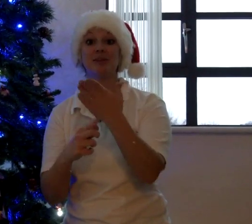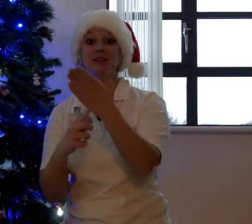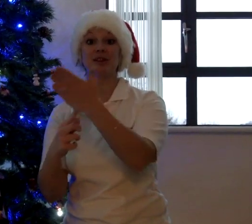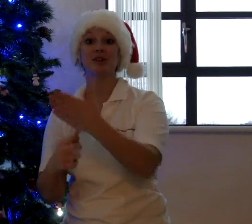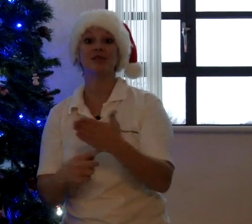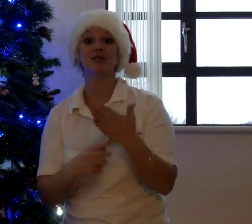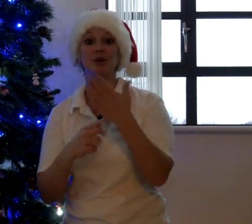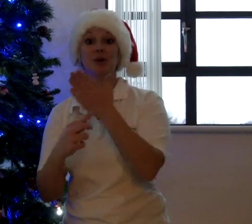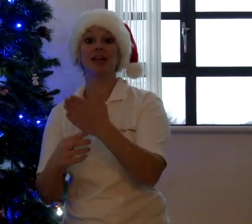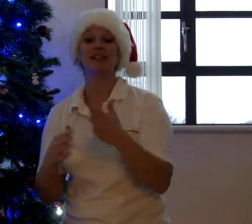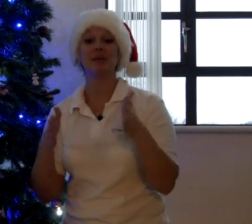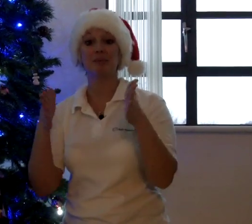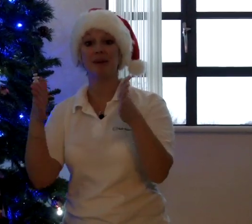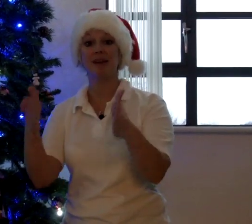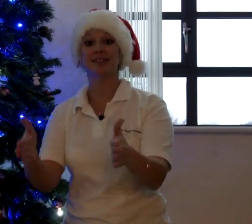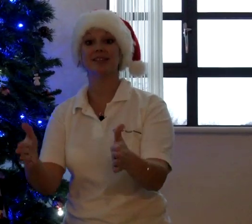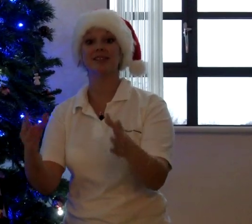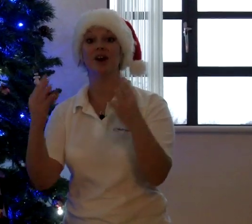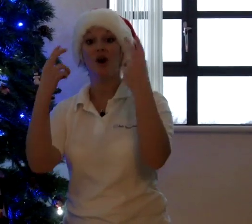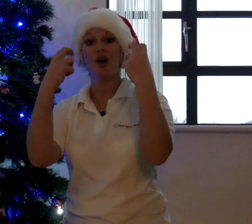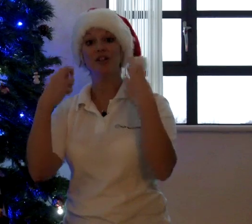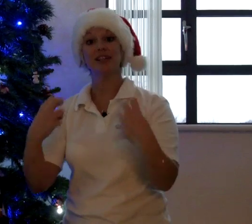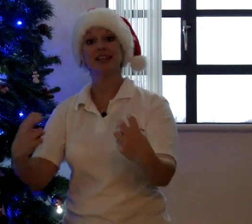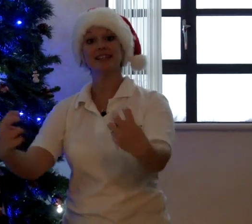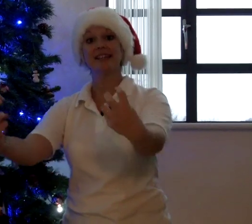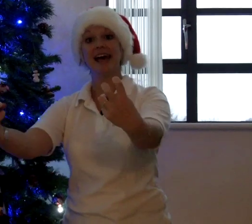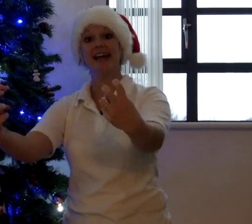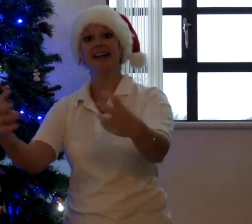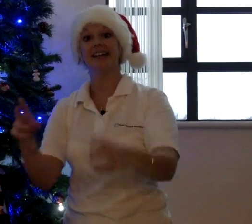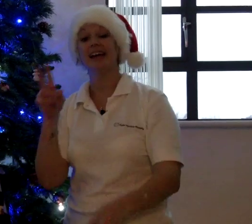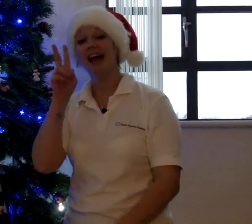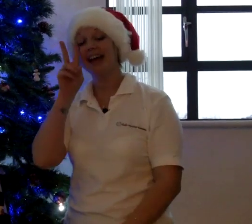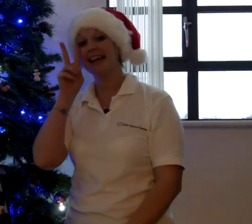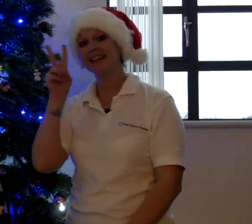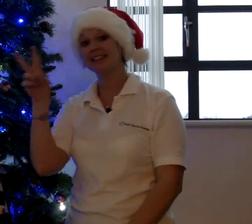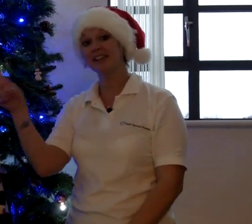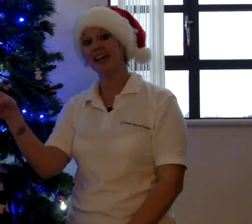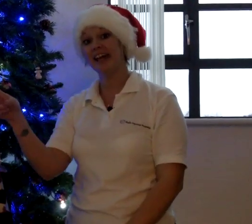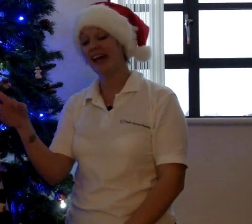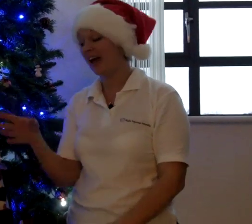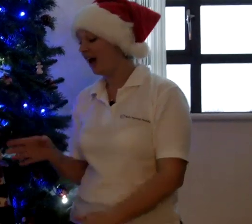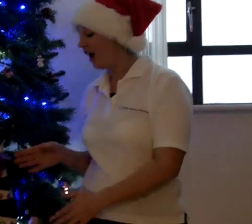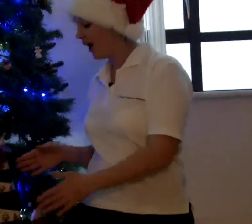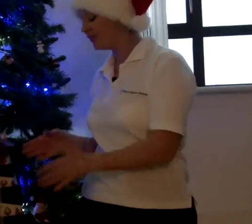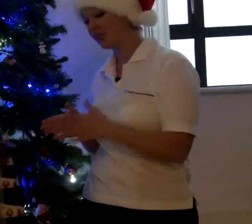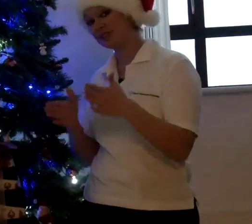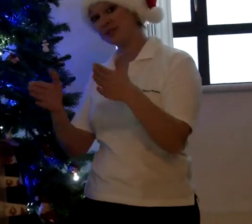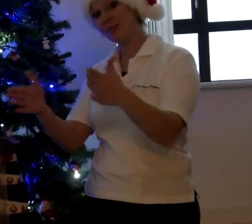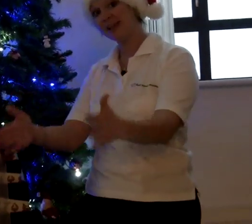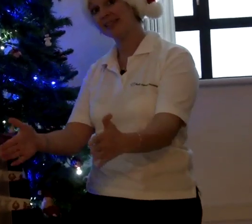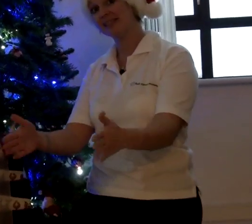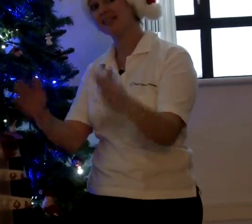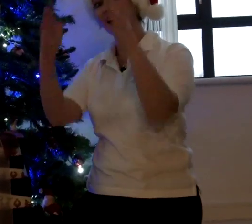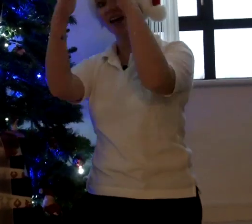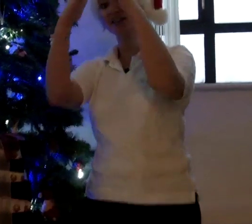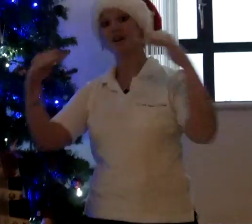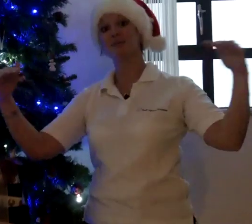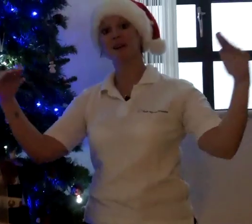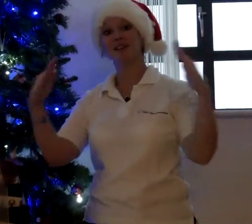putting lots of toys and presents onto his sleigh. And let's look here. I've got some presents under my